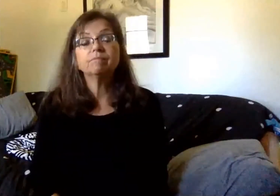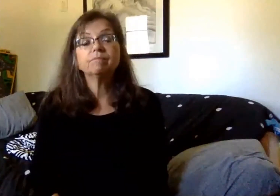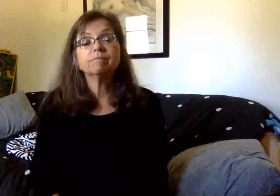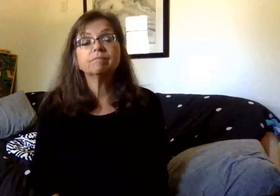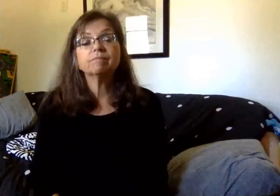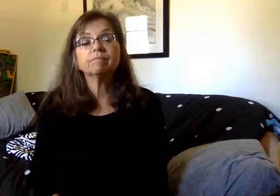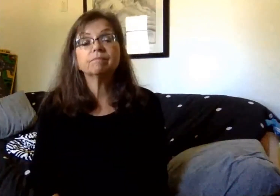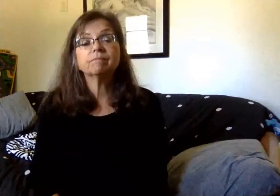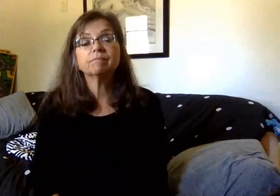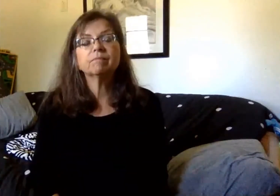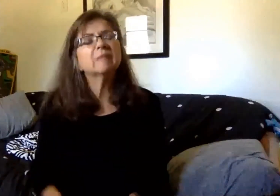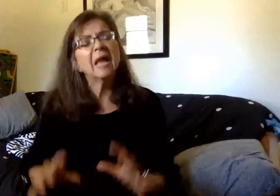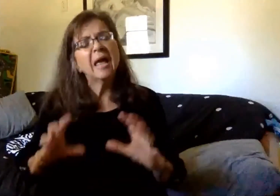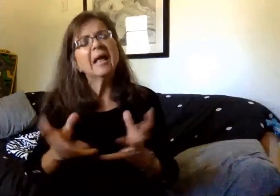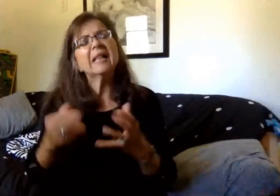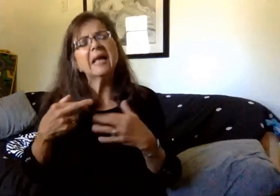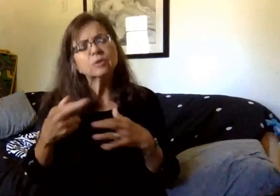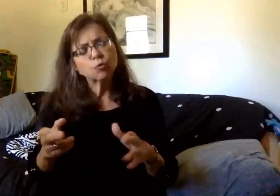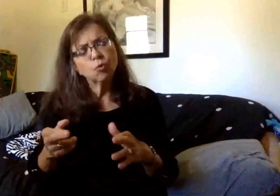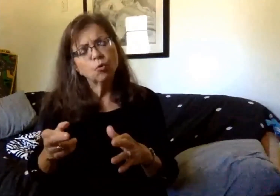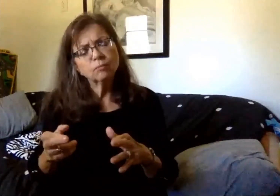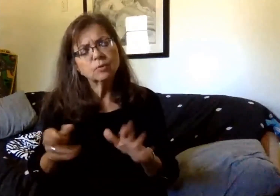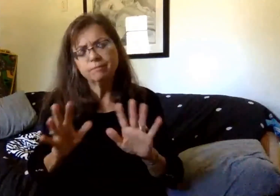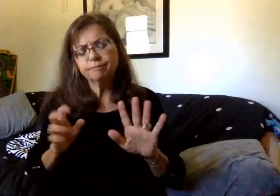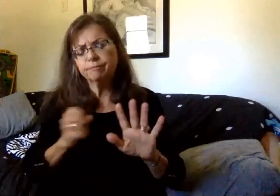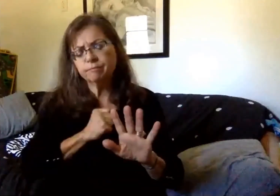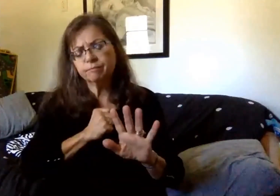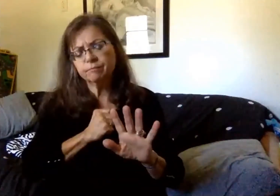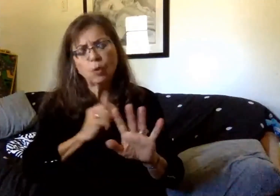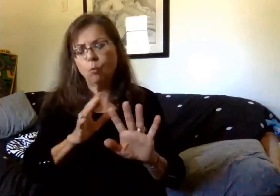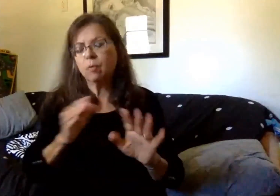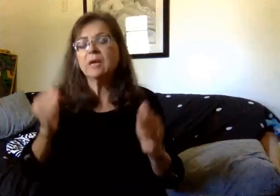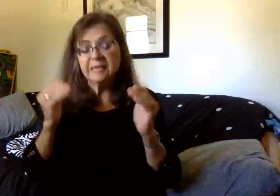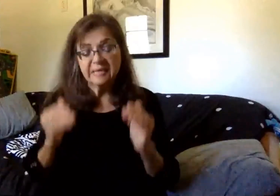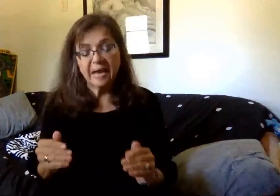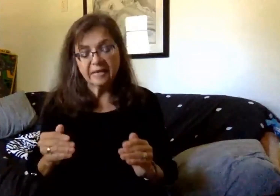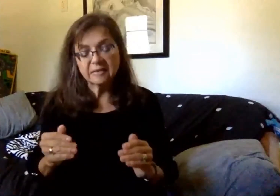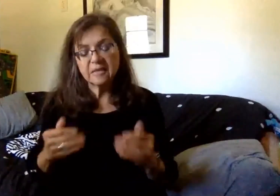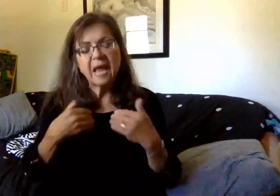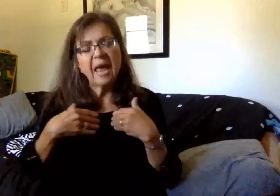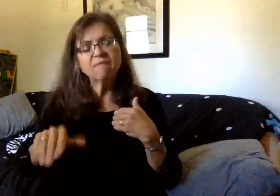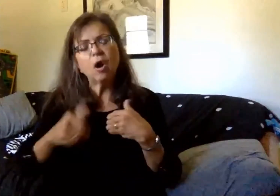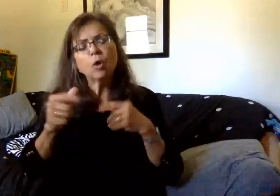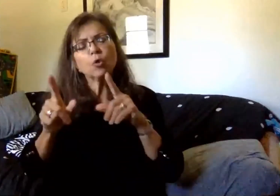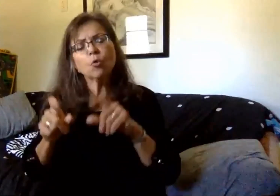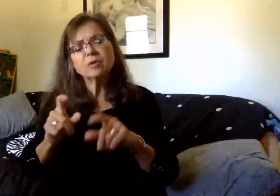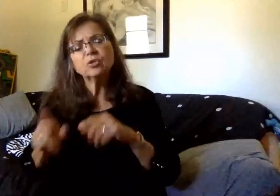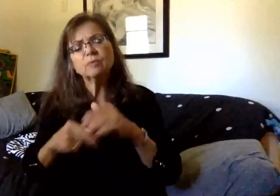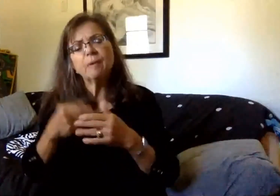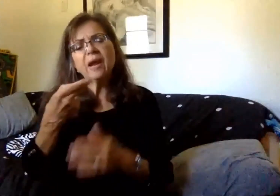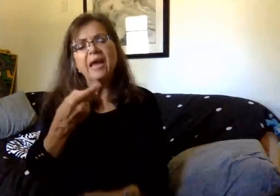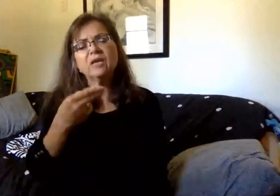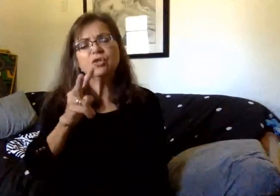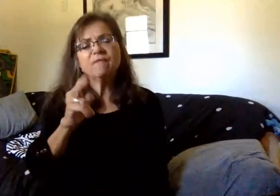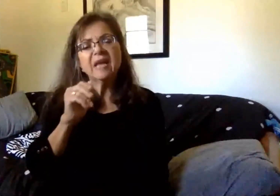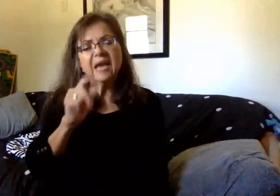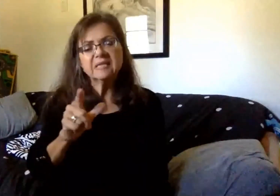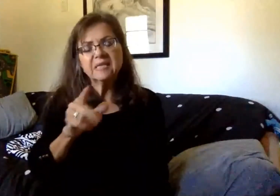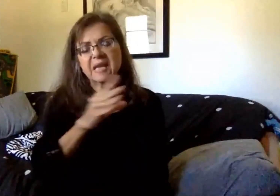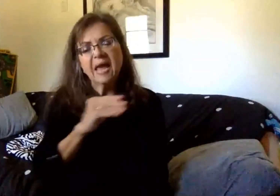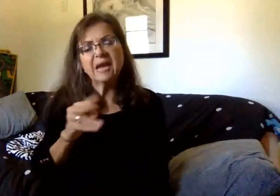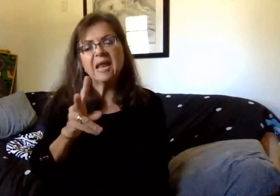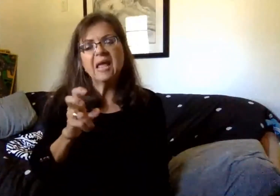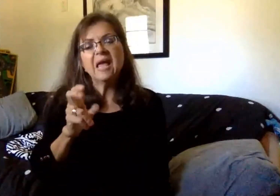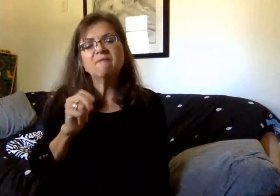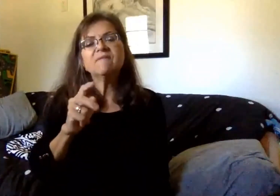Do classrooms, hallways, I apologize, next up, we had additional questions about HVAC and ventilation in our buildings.